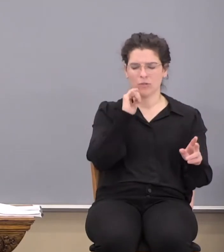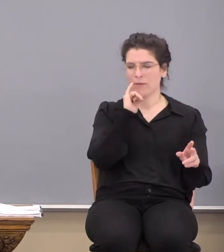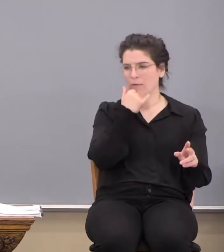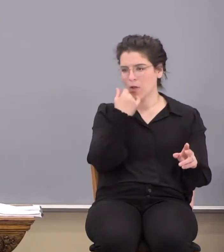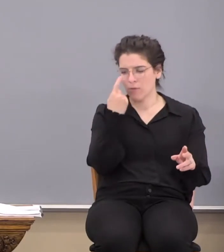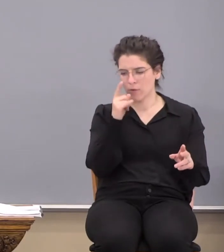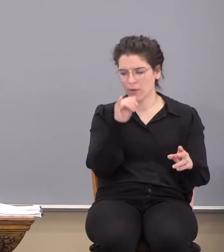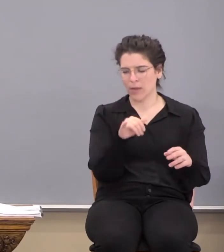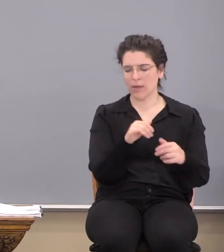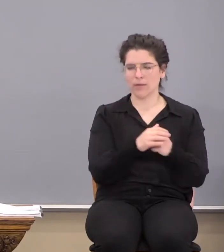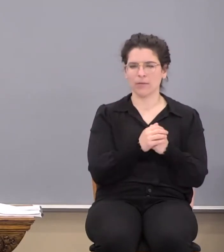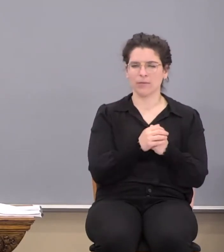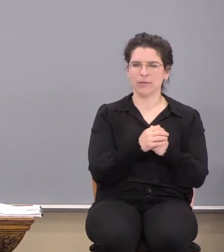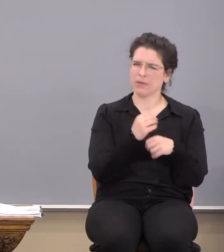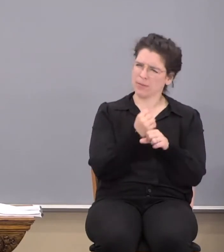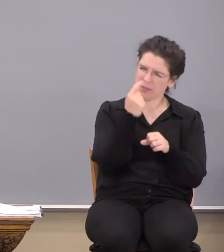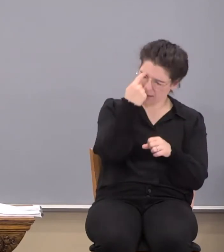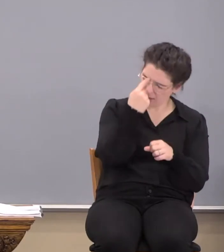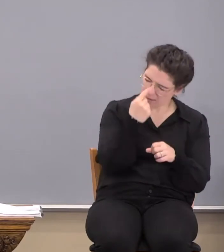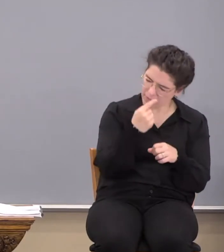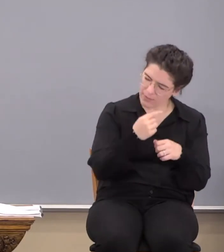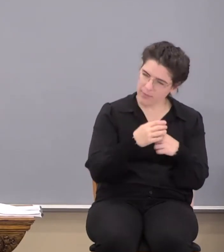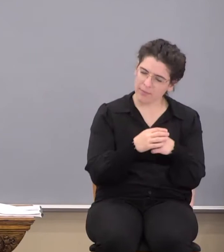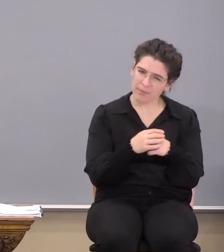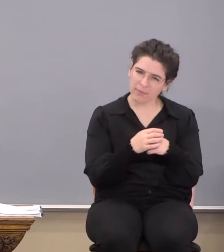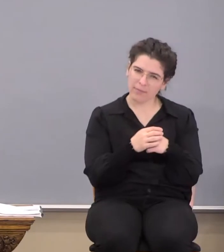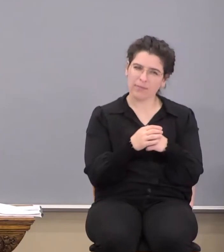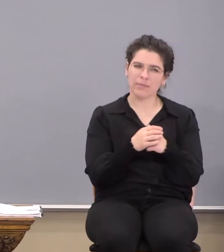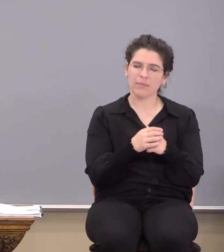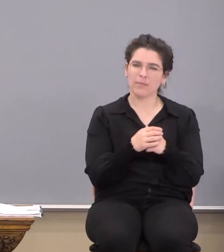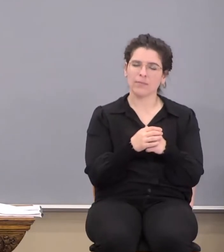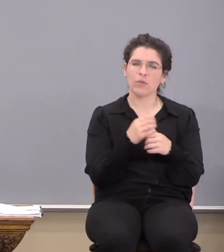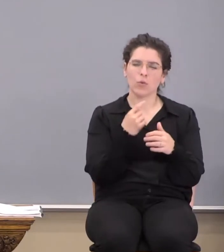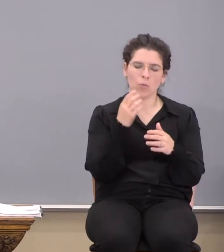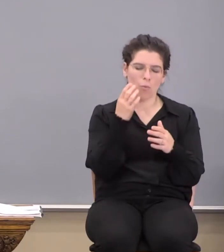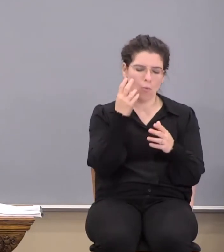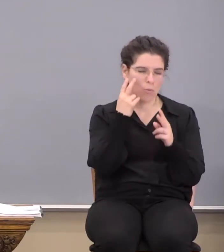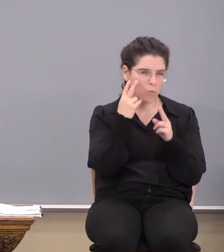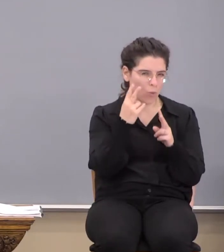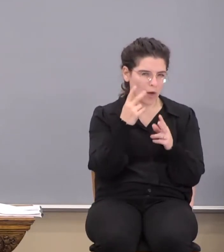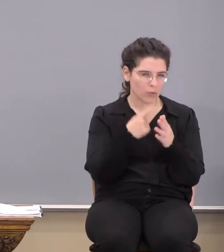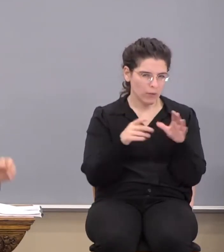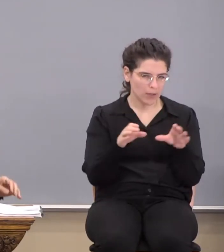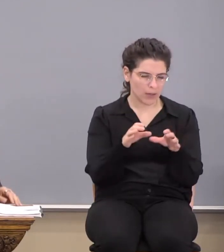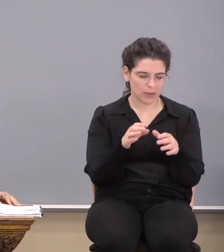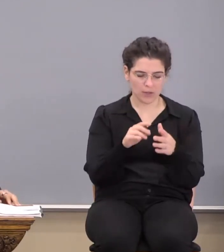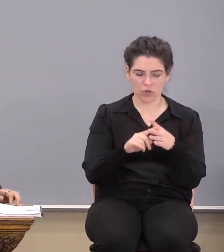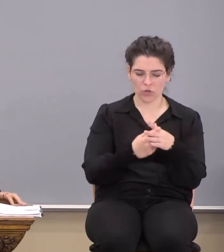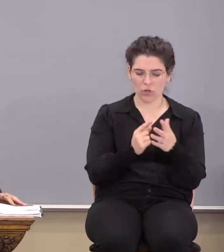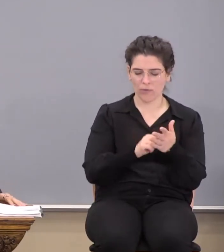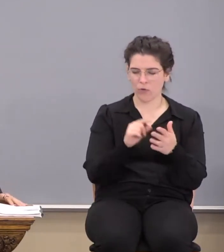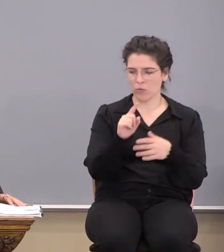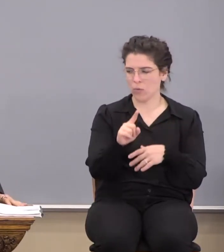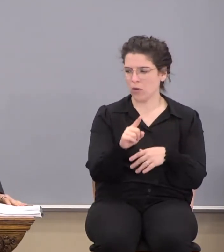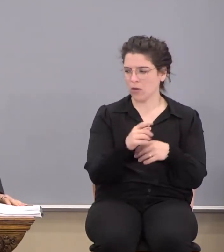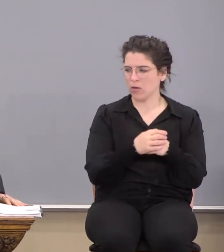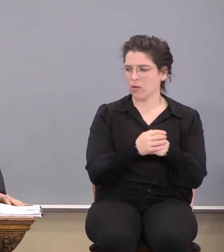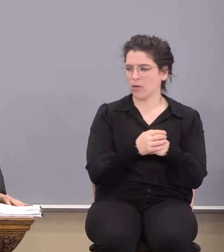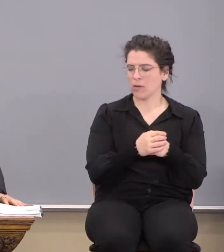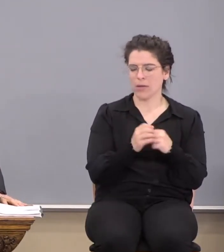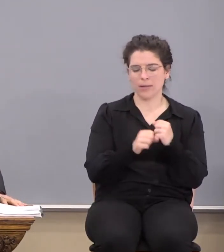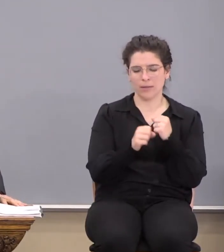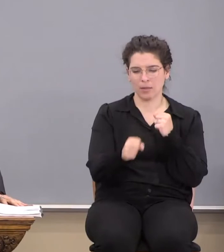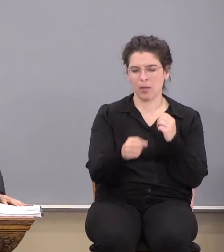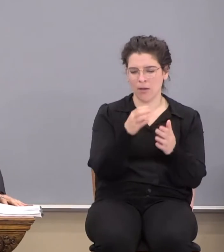for it. Does that make sense how I said that? So watch what he does here. I'm going to start at verse 1, and again, it's an